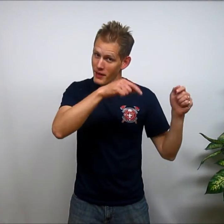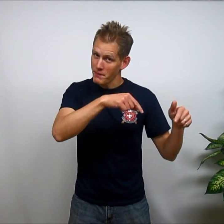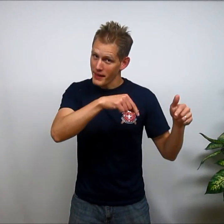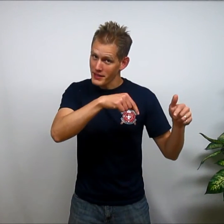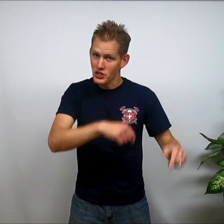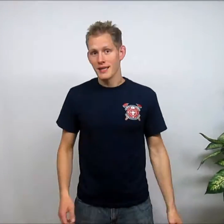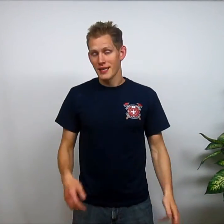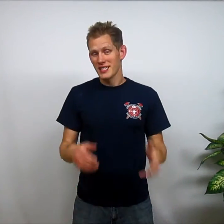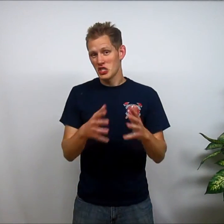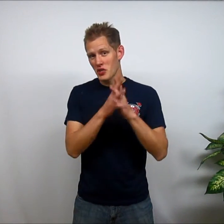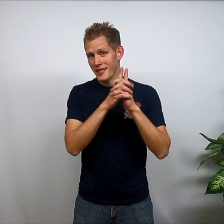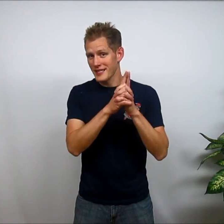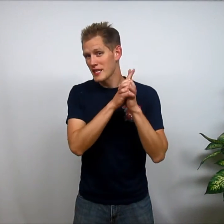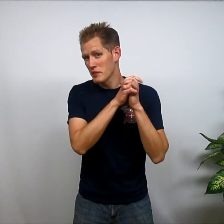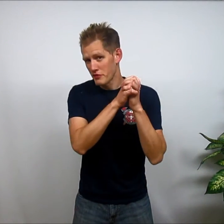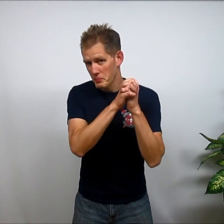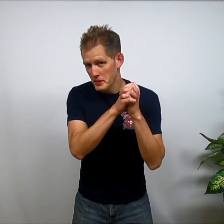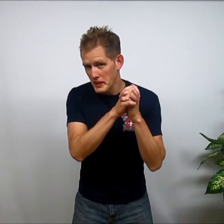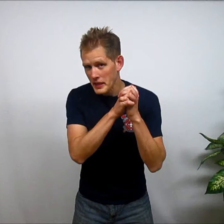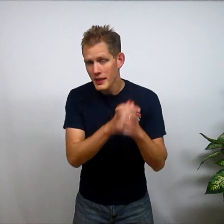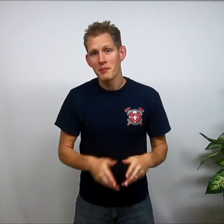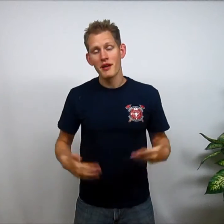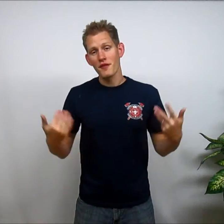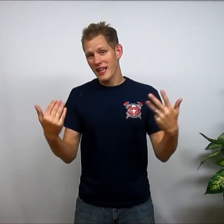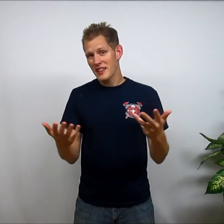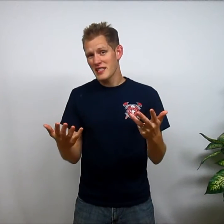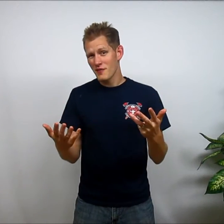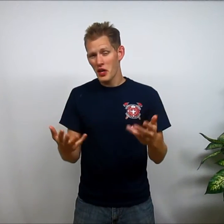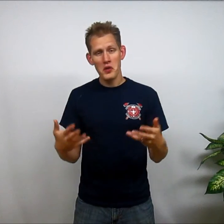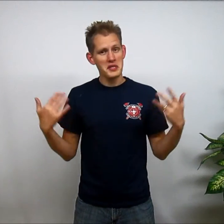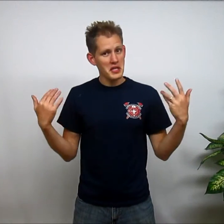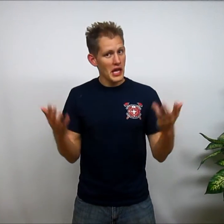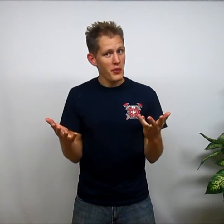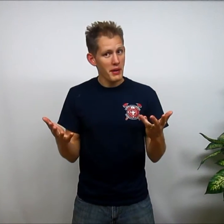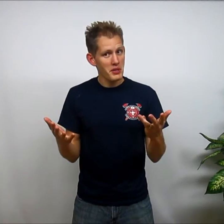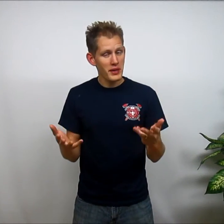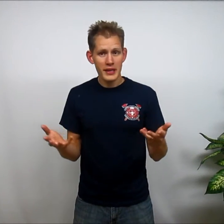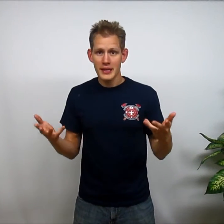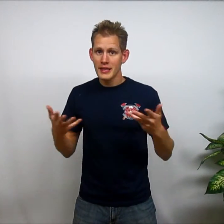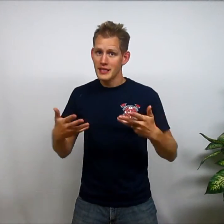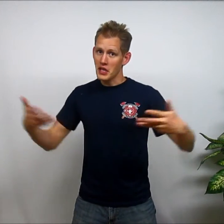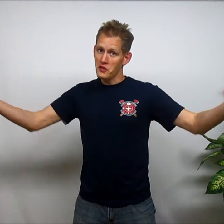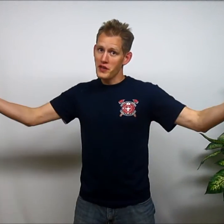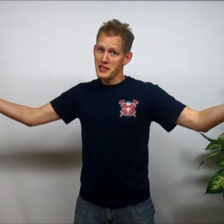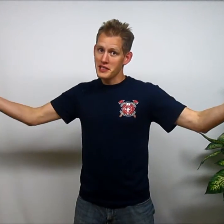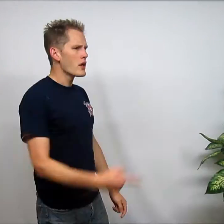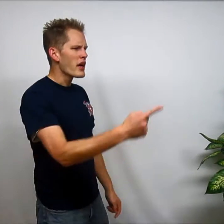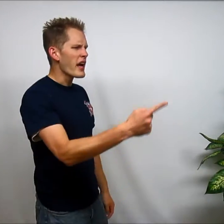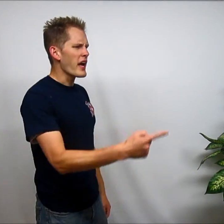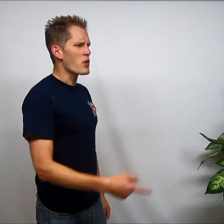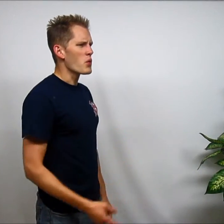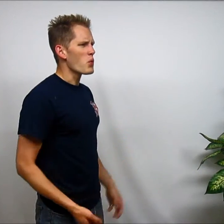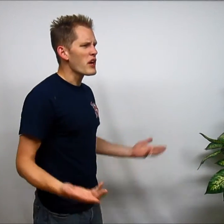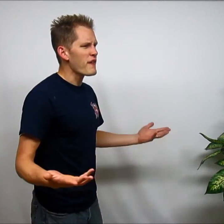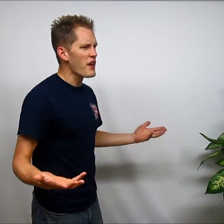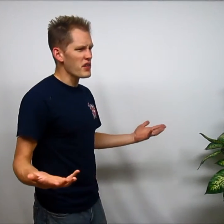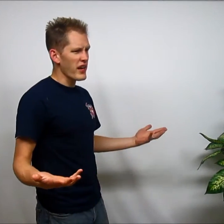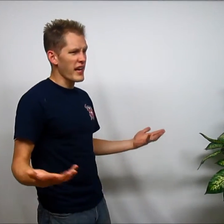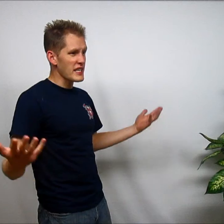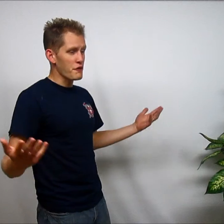my page. Sure, that's a little bit of a plea, but if you like these videos, and you like what I'm doing, tell your friends, Hey, what if I have a great idea